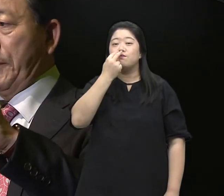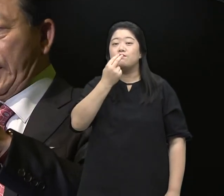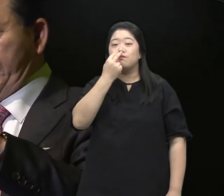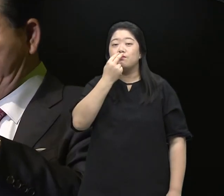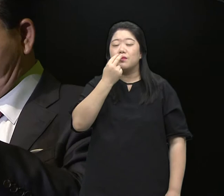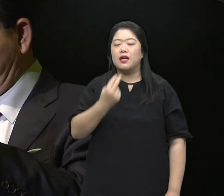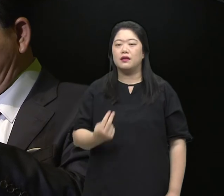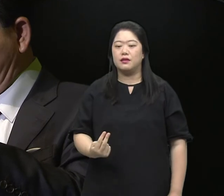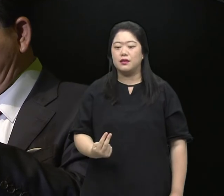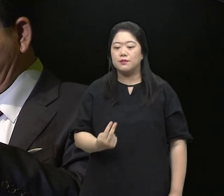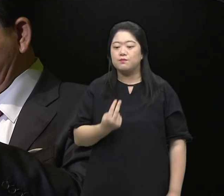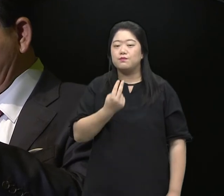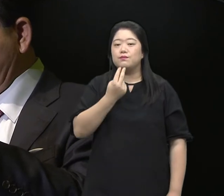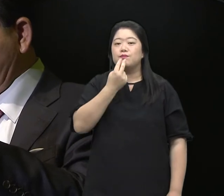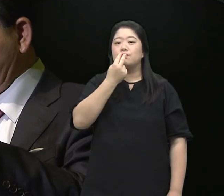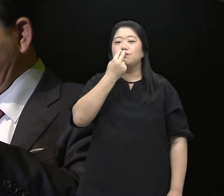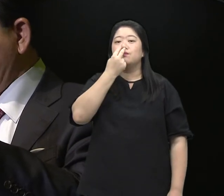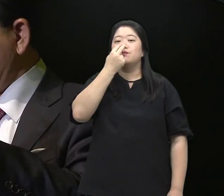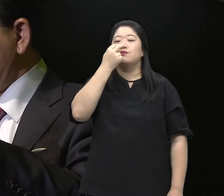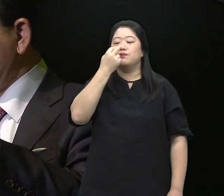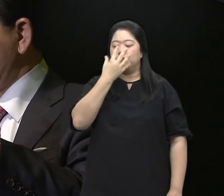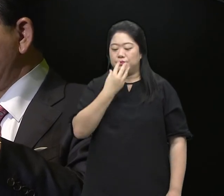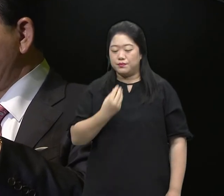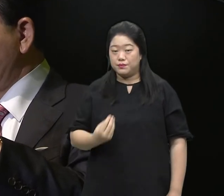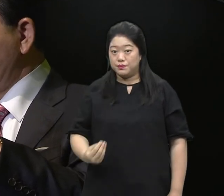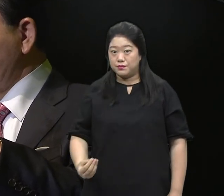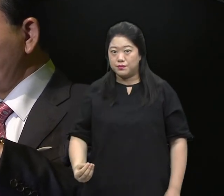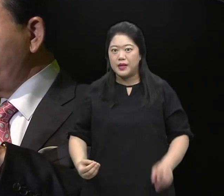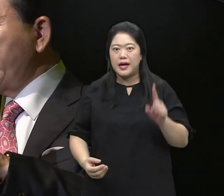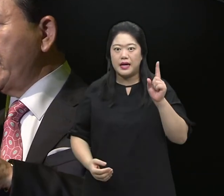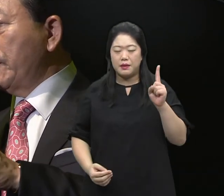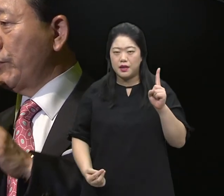Because I breathe very slowly, I take about 5,000 breaths a day